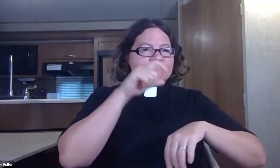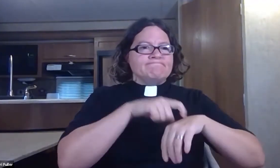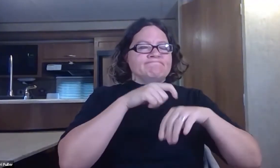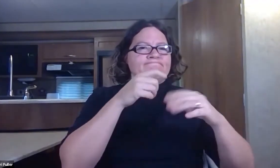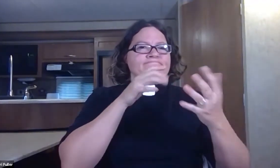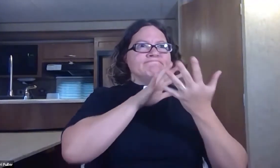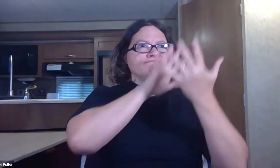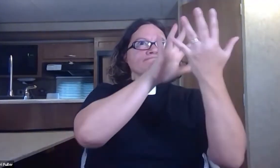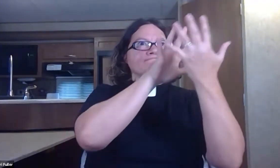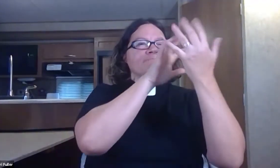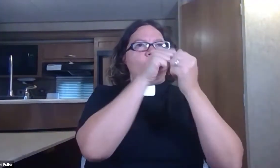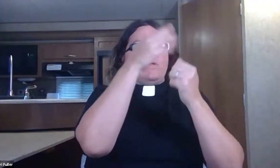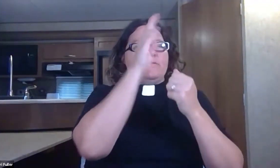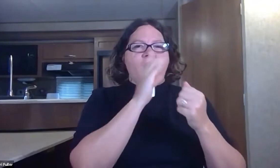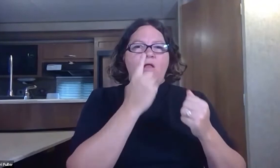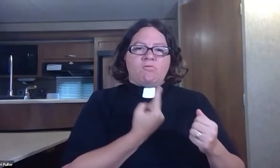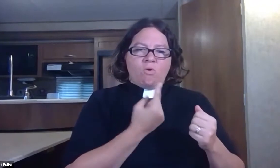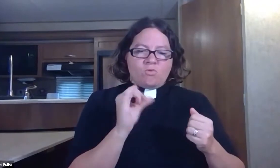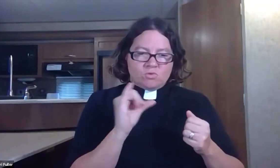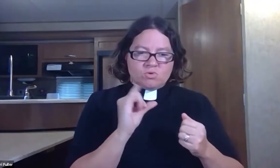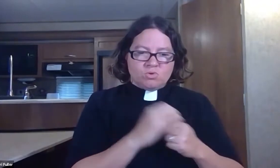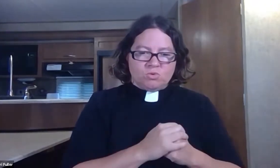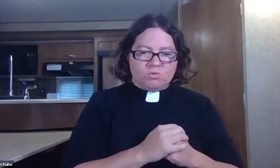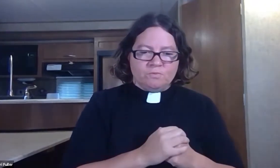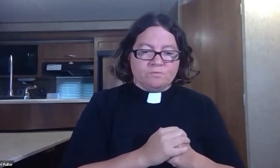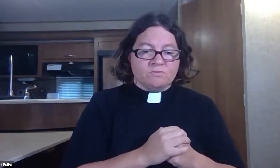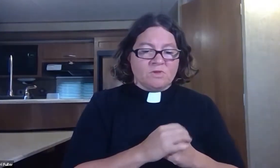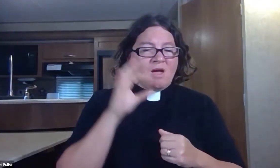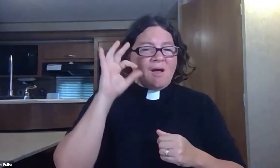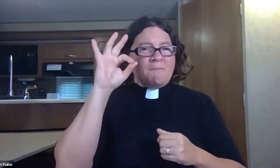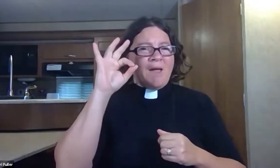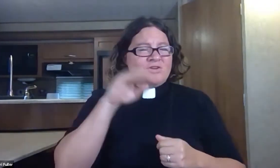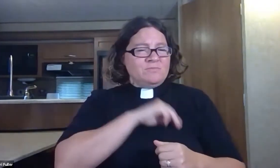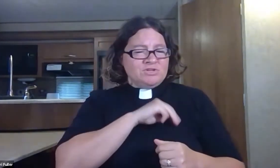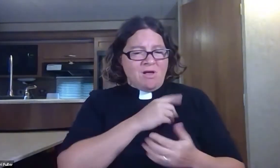That's an important lesson that we need time in God's presence too.